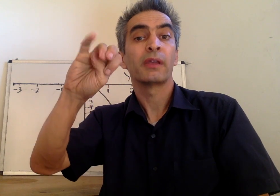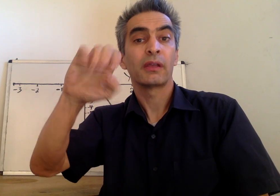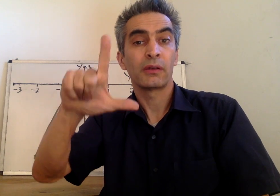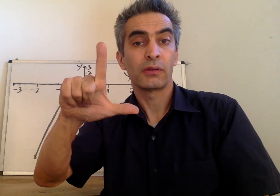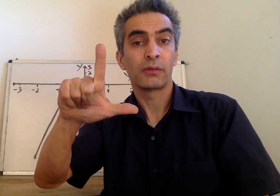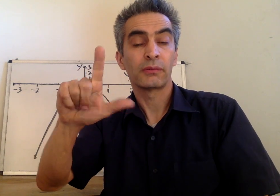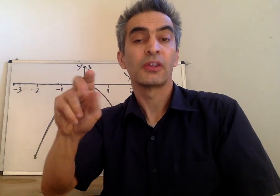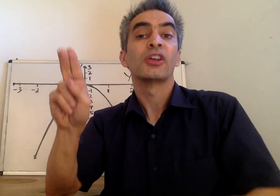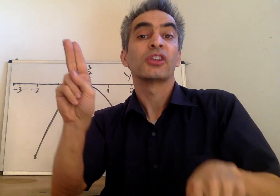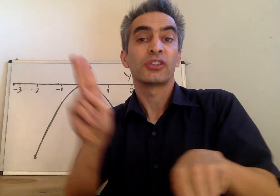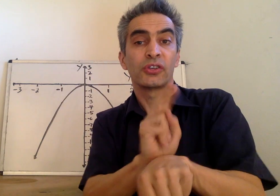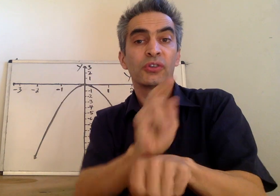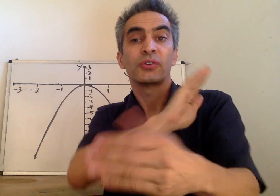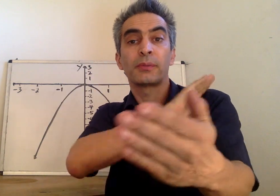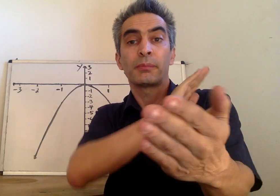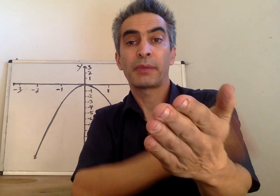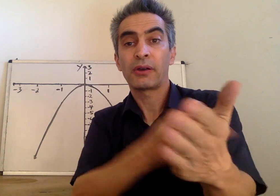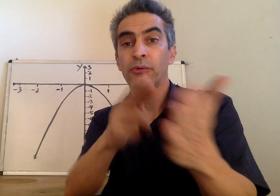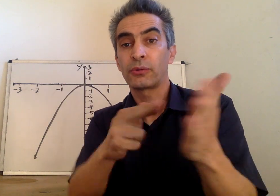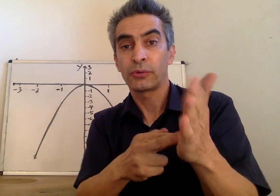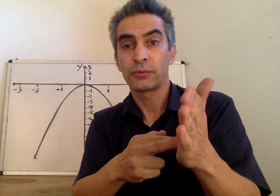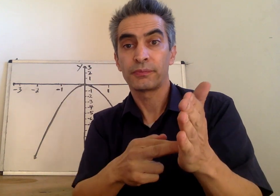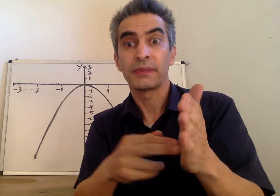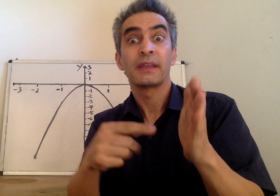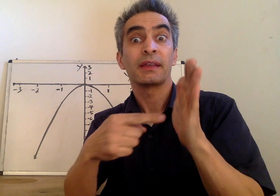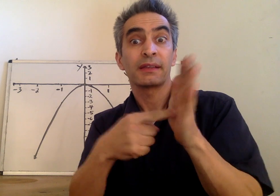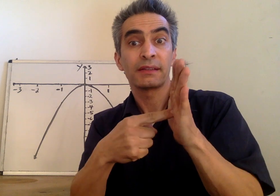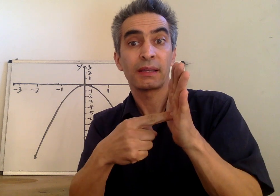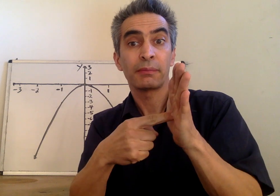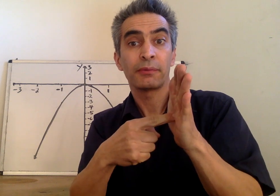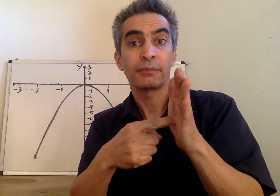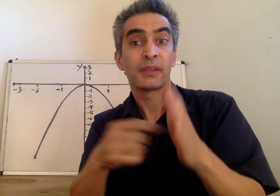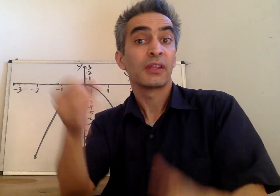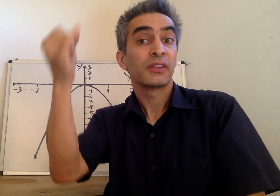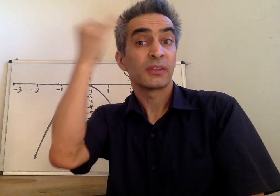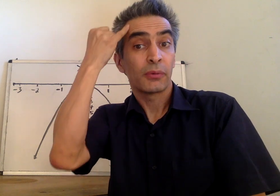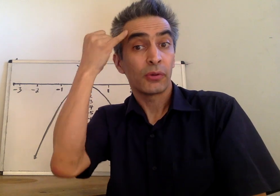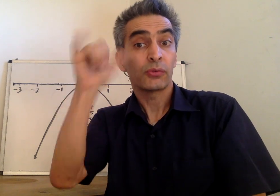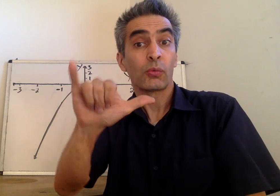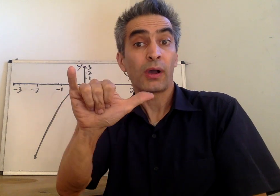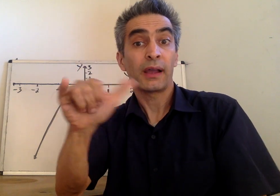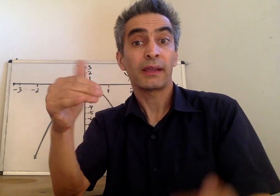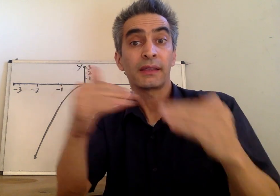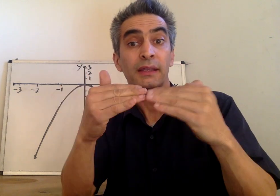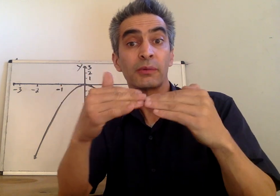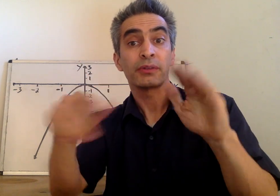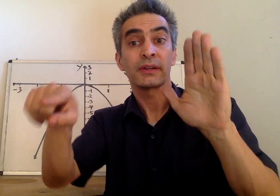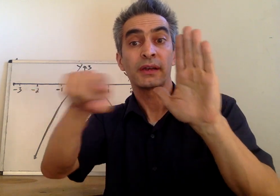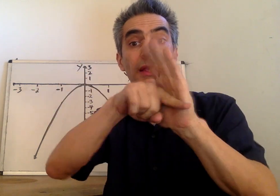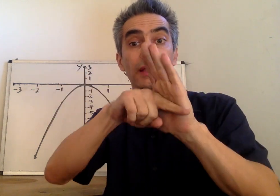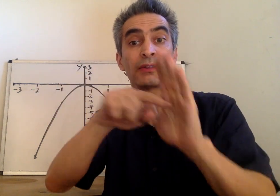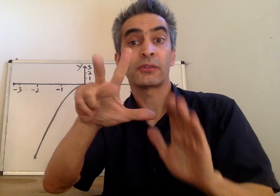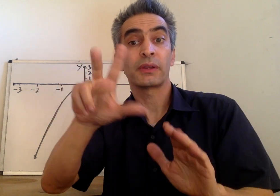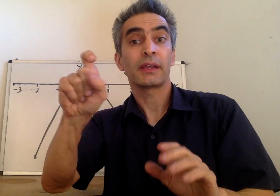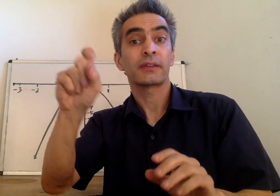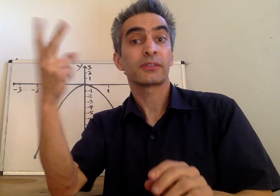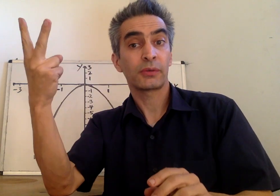use the power rule. For example, suppose y equals negative